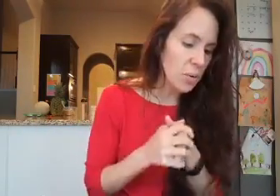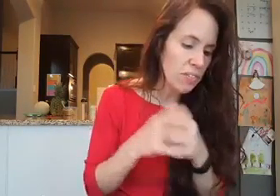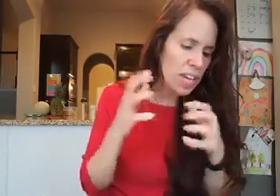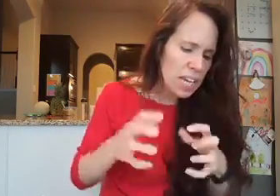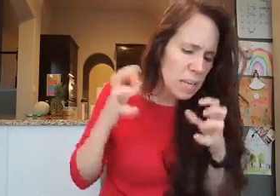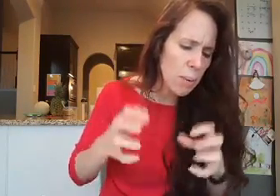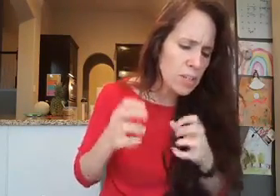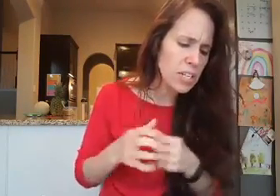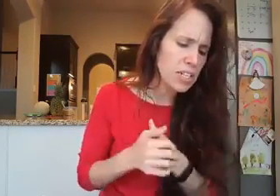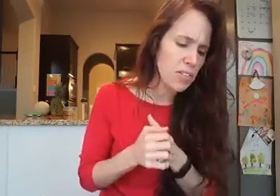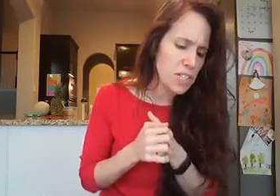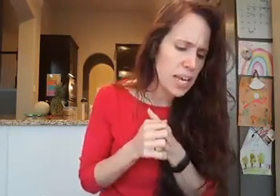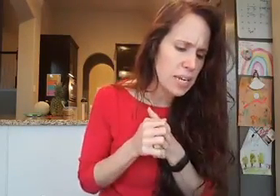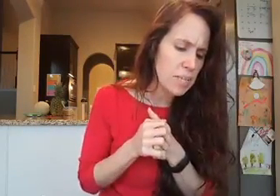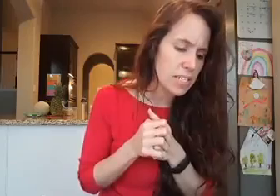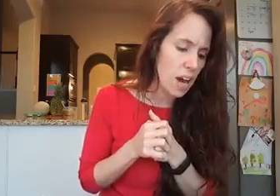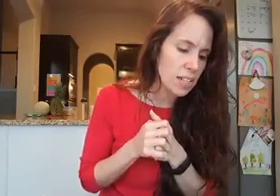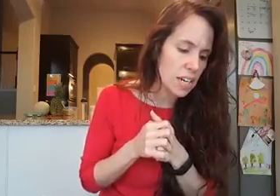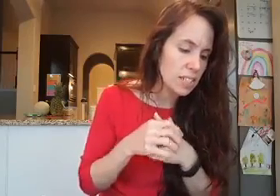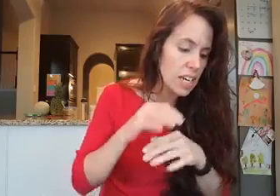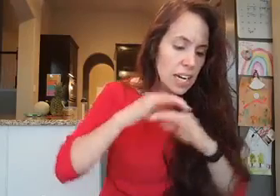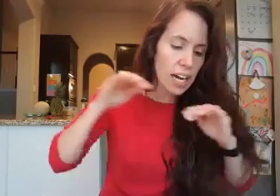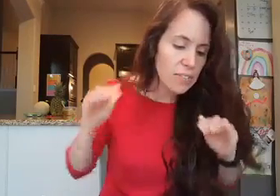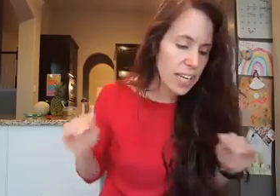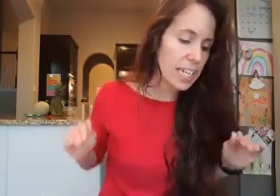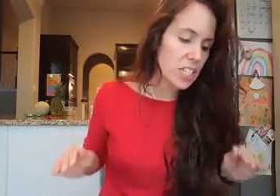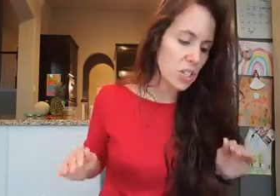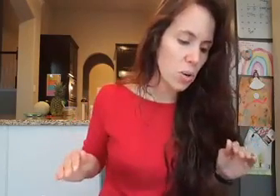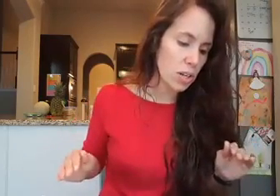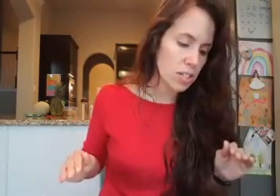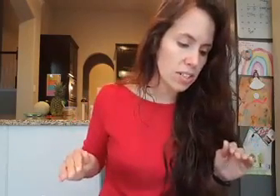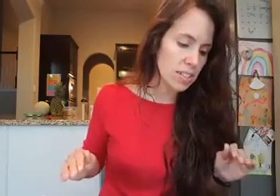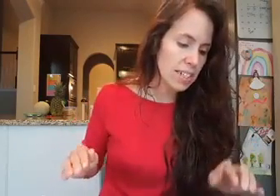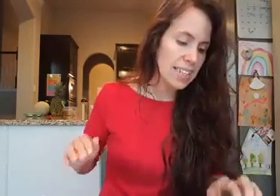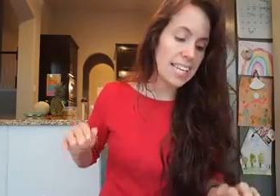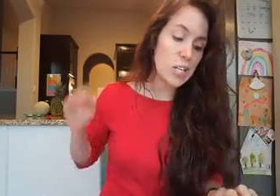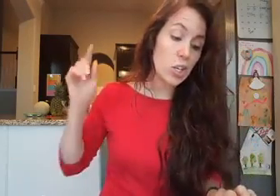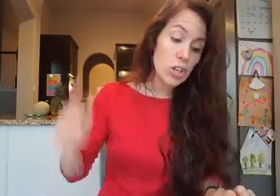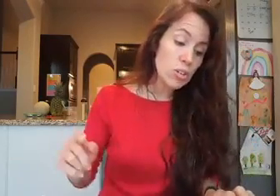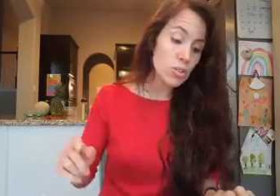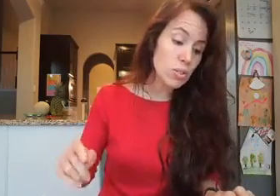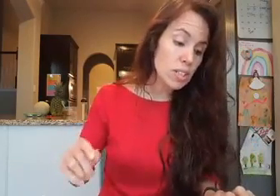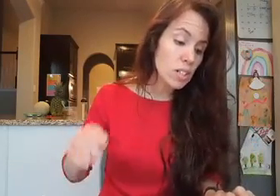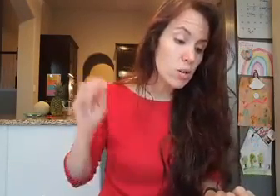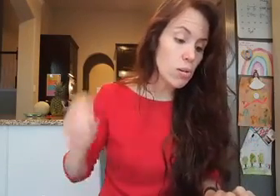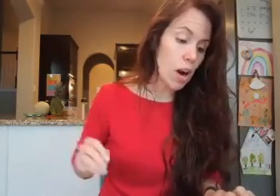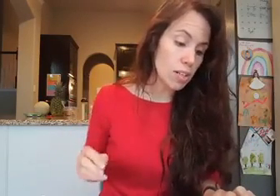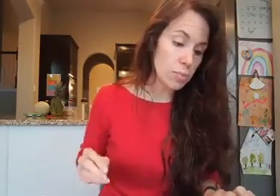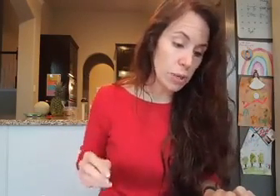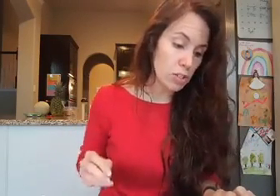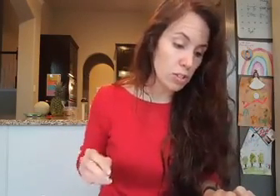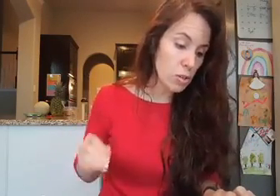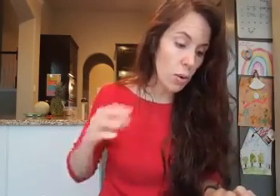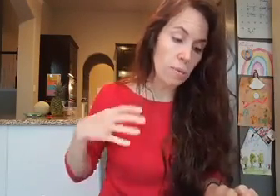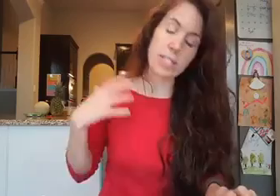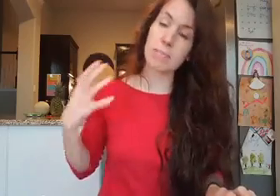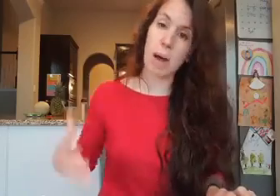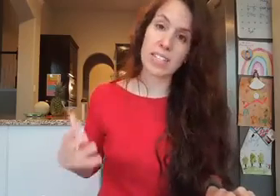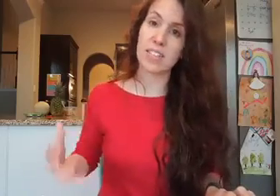So if any person is overtaken in misconduct of any sort, then you who are spiritual, who are responsive